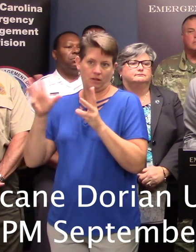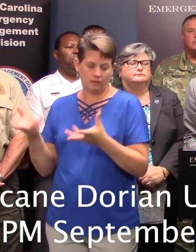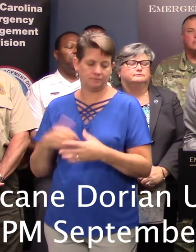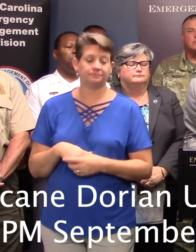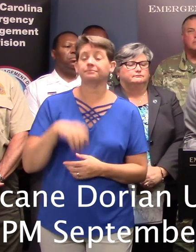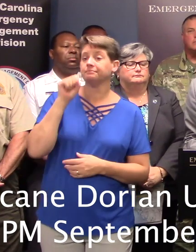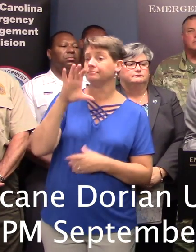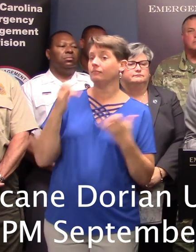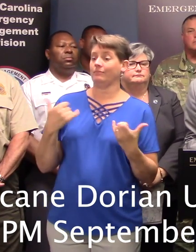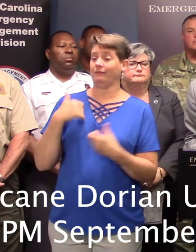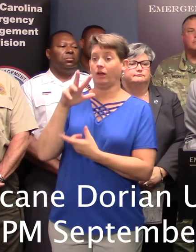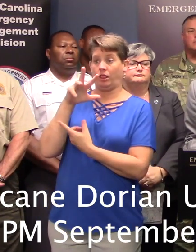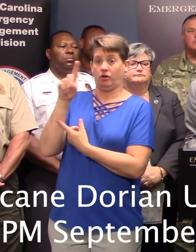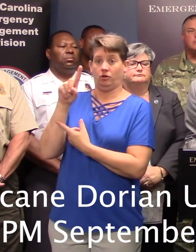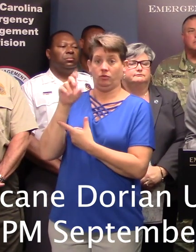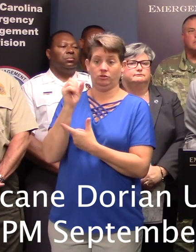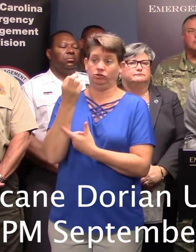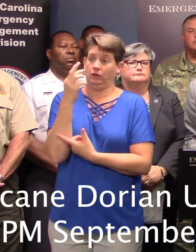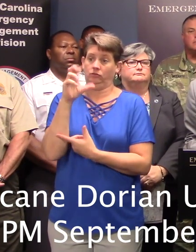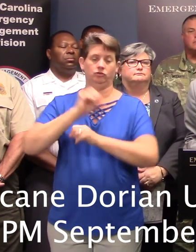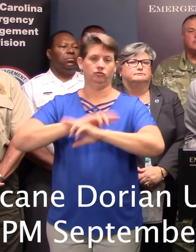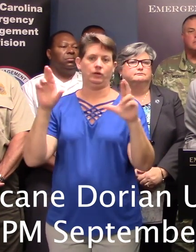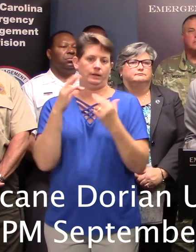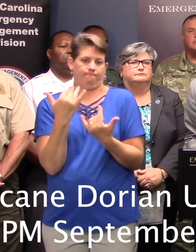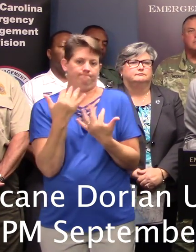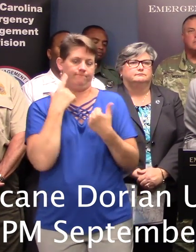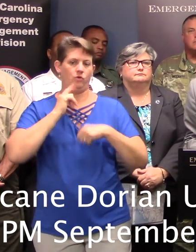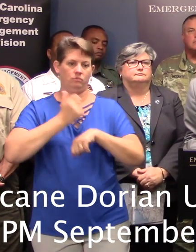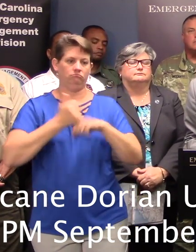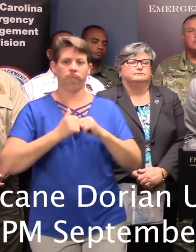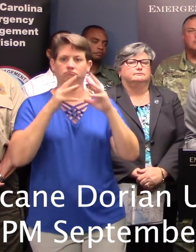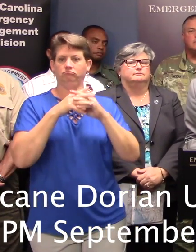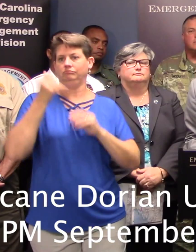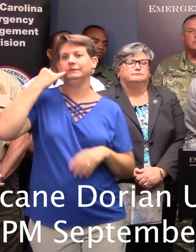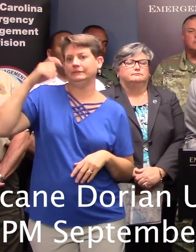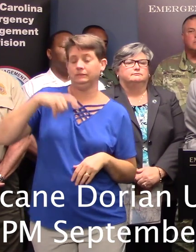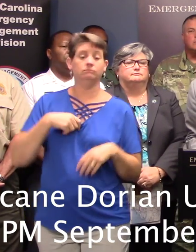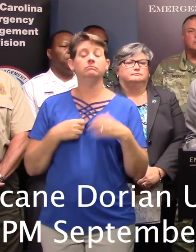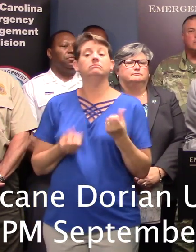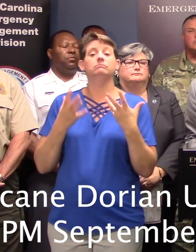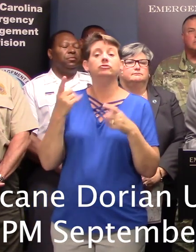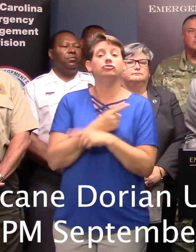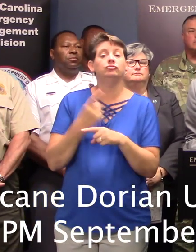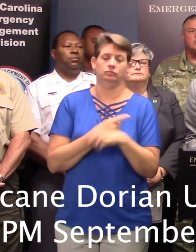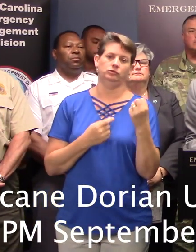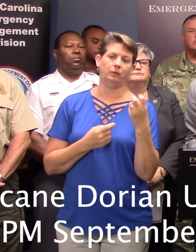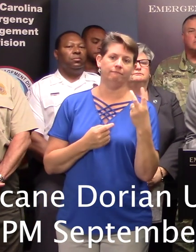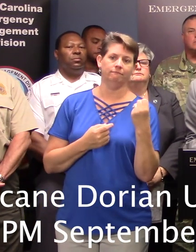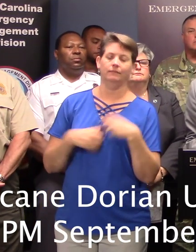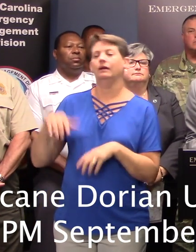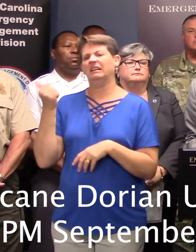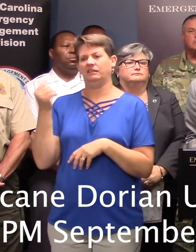Carolina currently has 31 shelters on standby across the state. 12 are general population shelters and 19 are